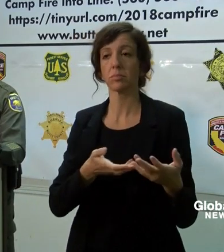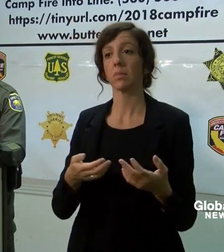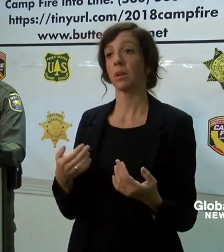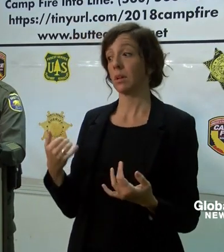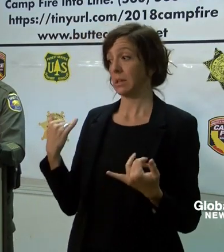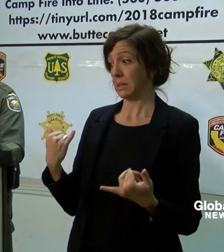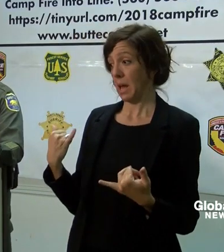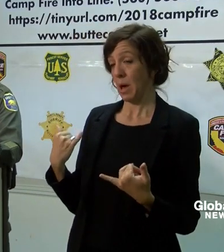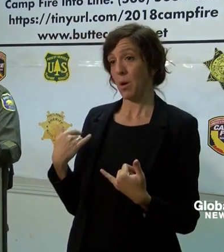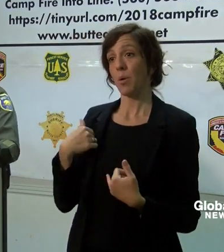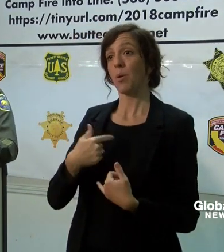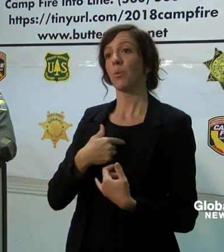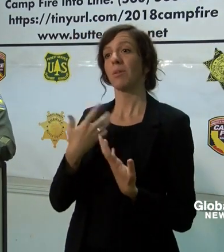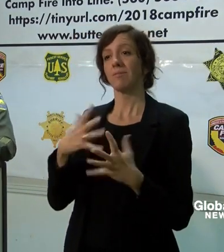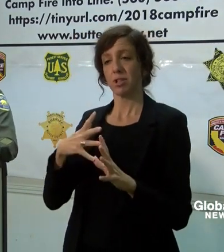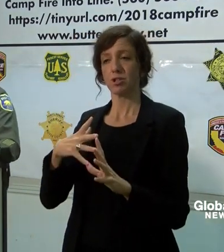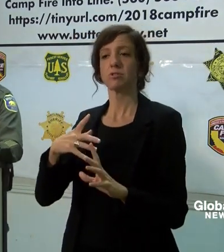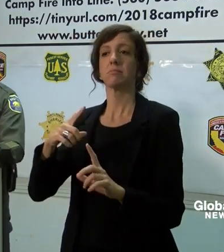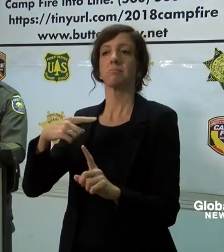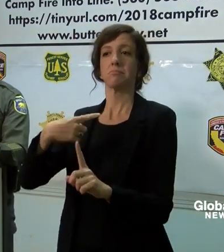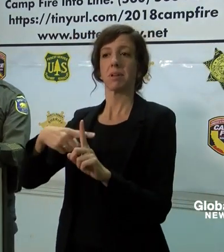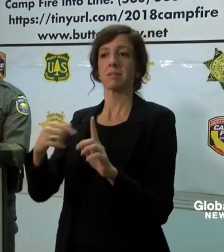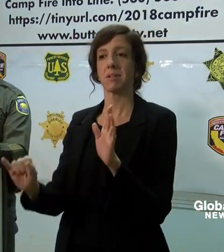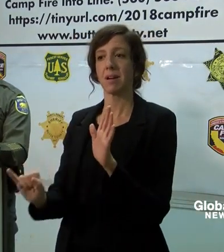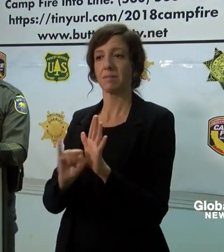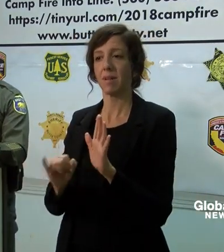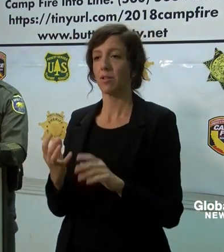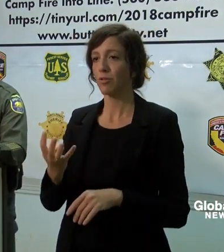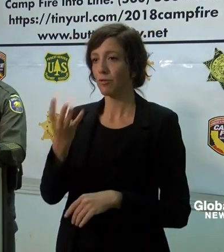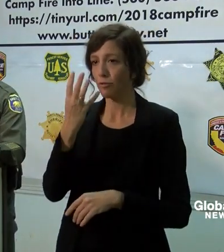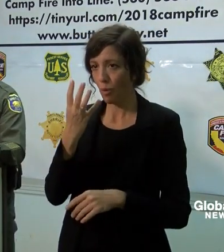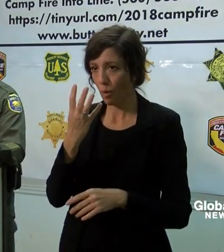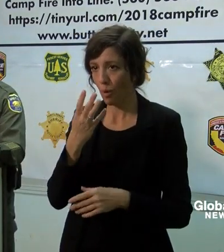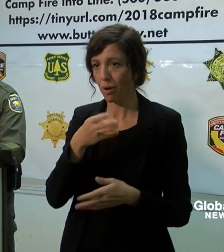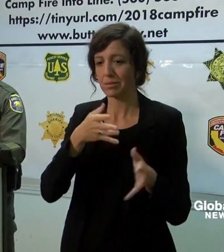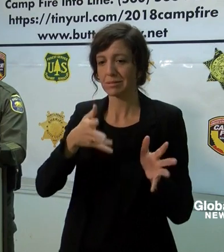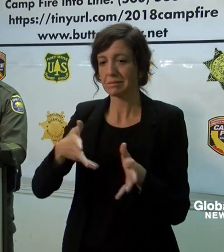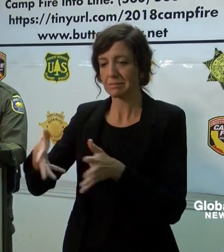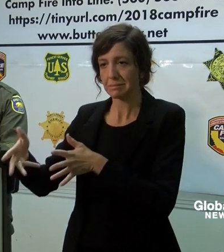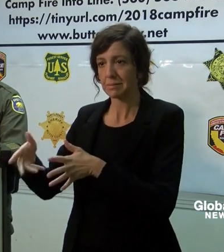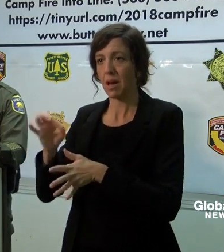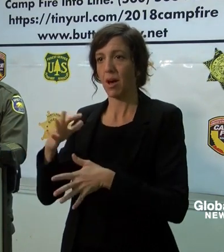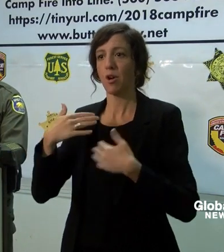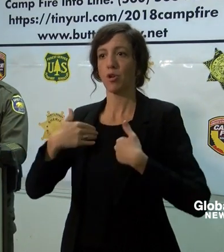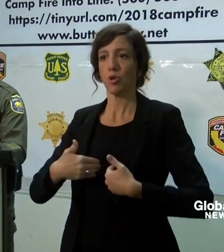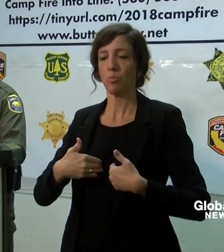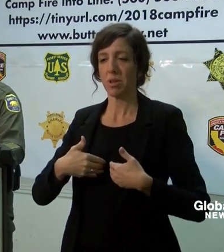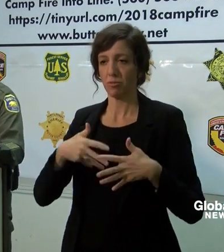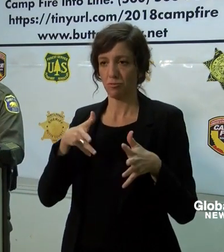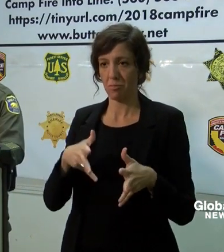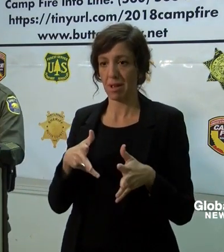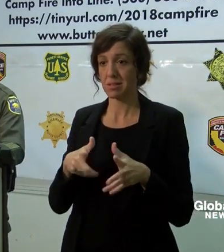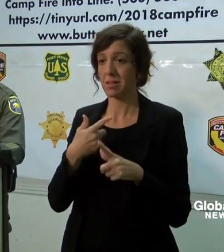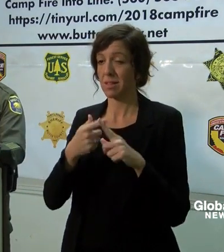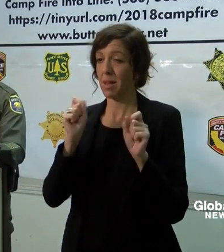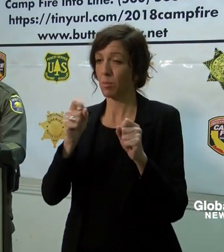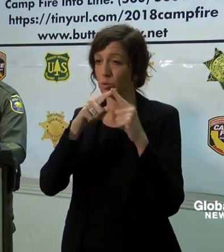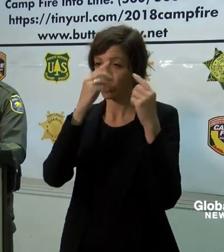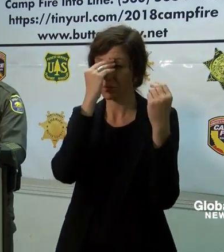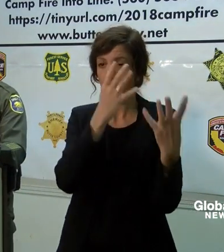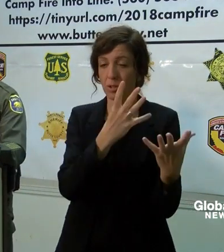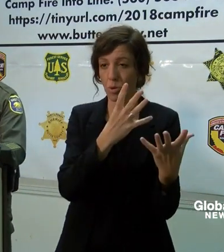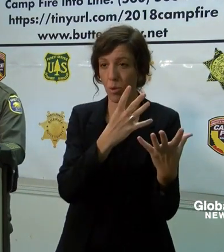we have positively identified four sets of human remains, and we've been able to locate and notify the next of kin